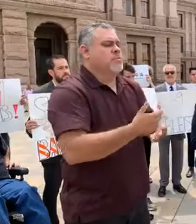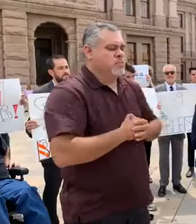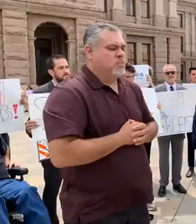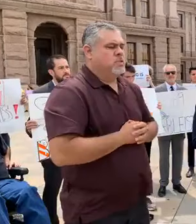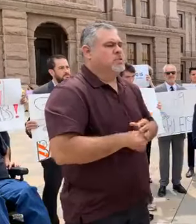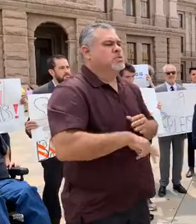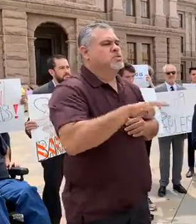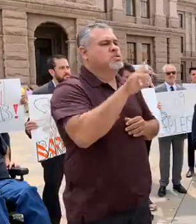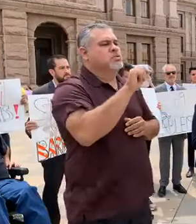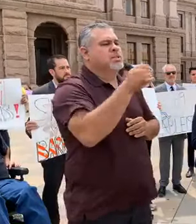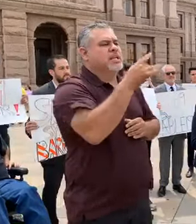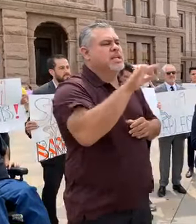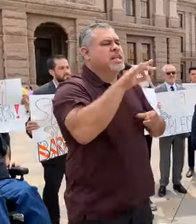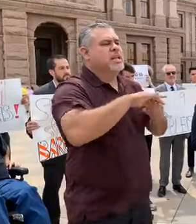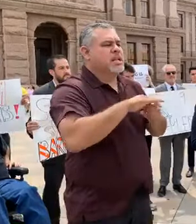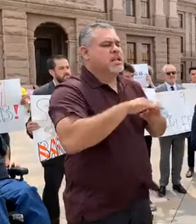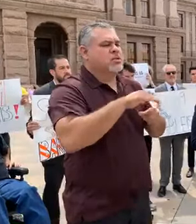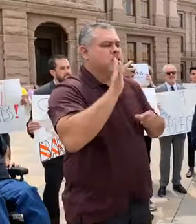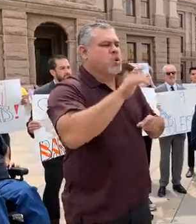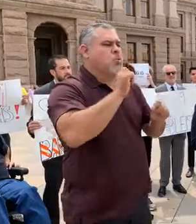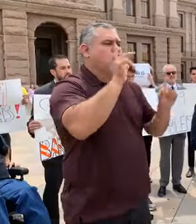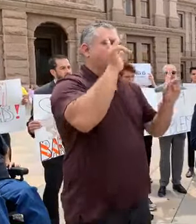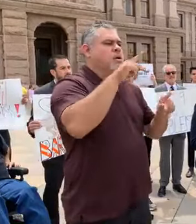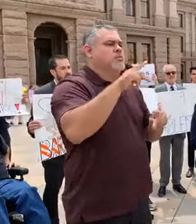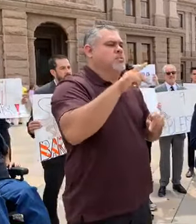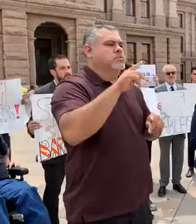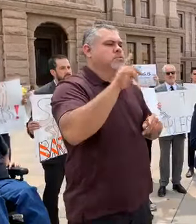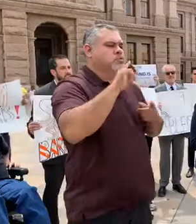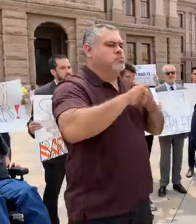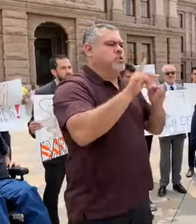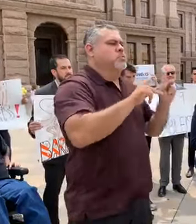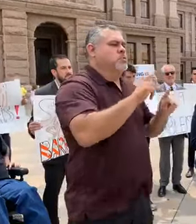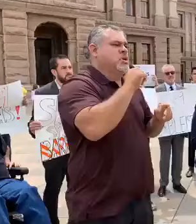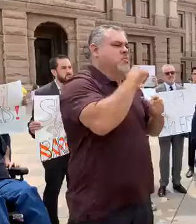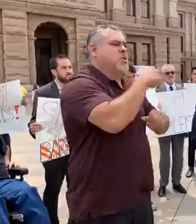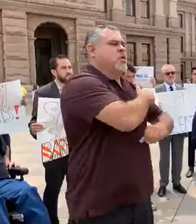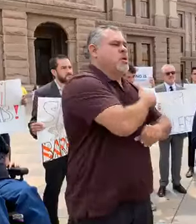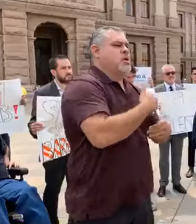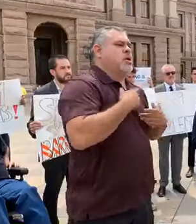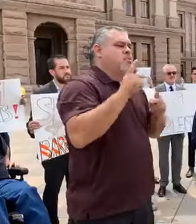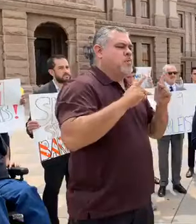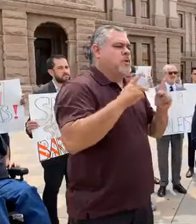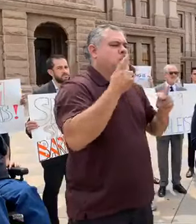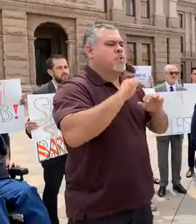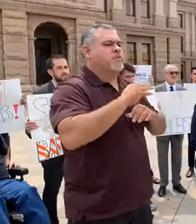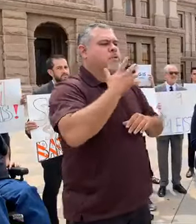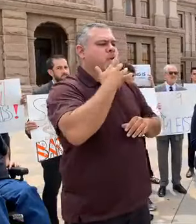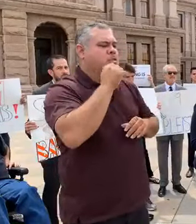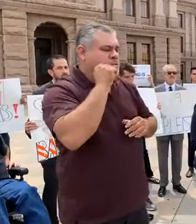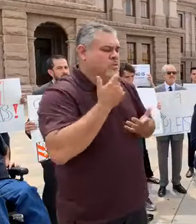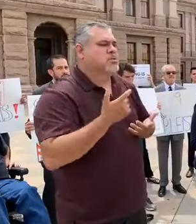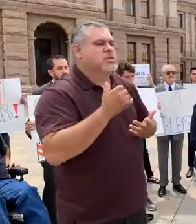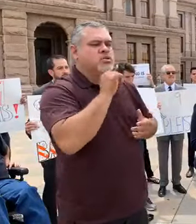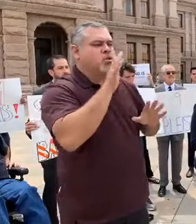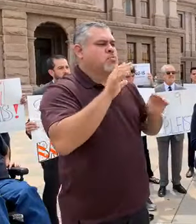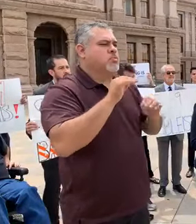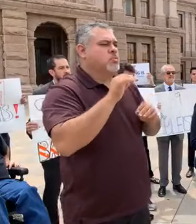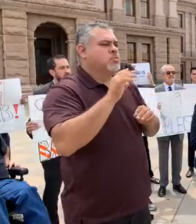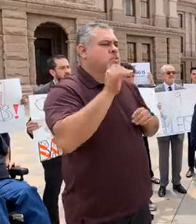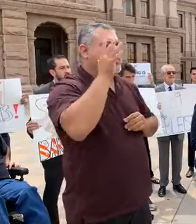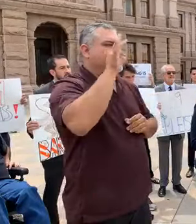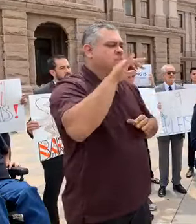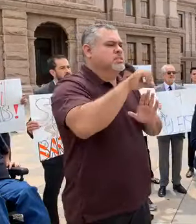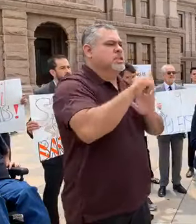The 2018 election was a wake-up call to those in power. Young people and people of color are no longer the future of this state.